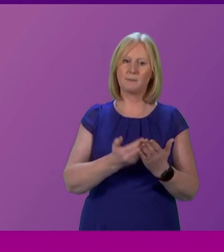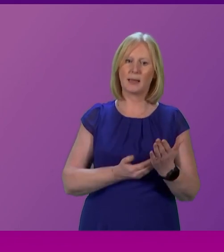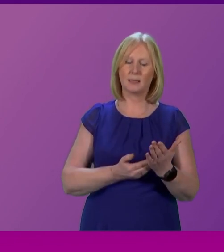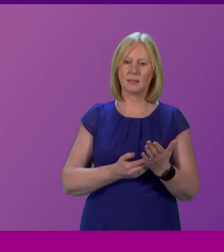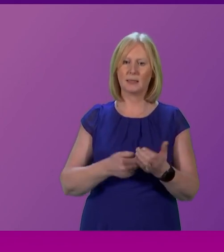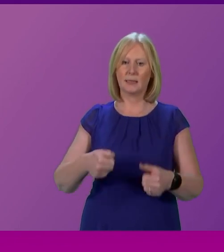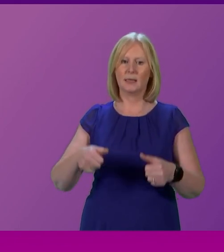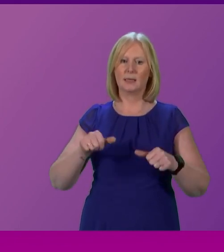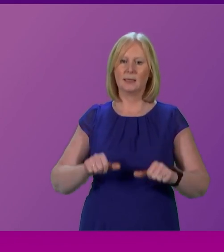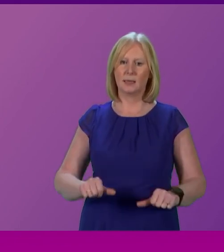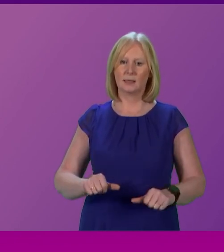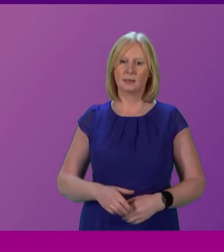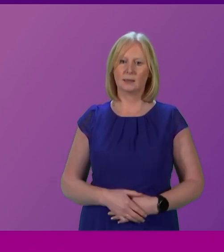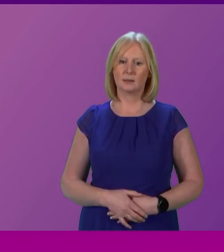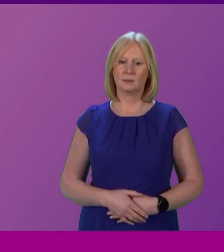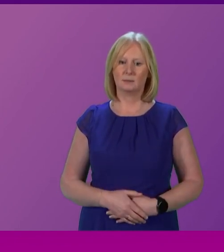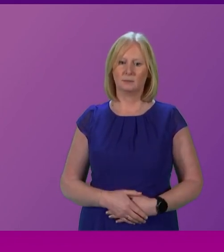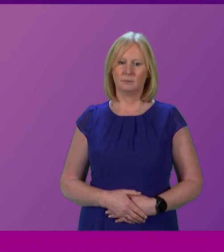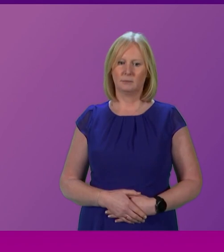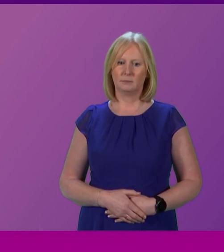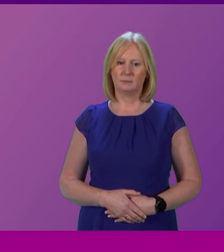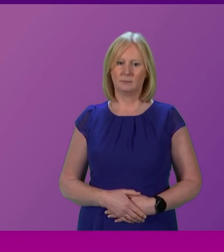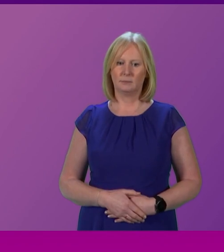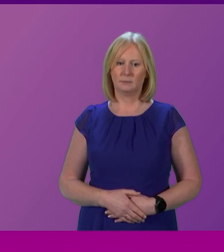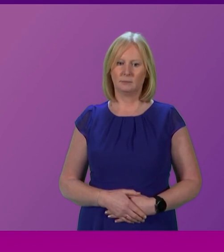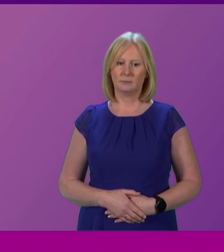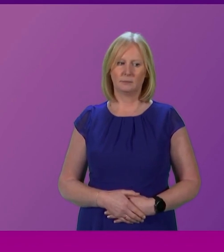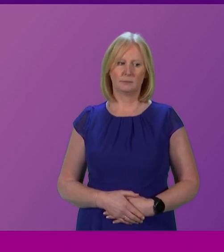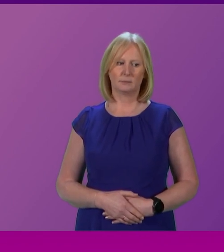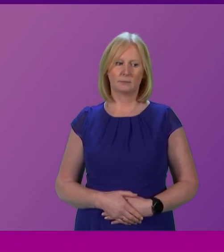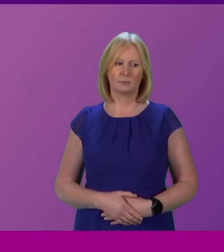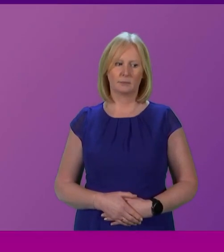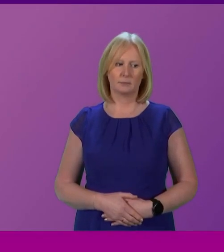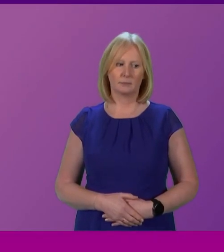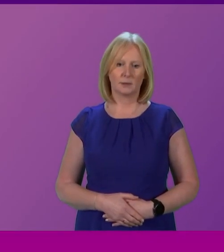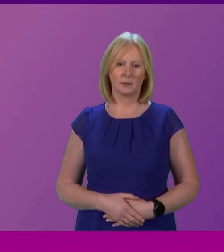to the next item of business, which is an urgent question, and I call Neil Bibby. Thank you. You